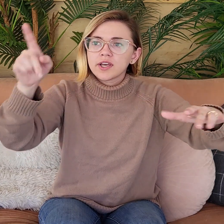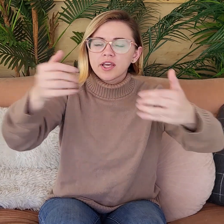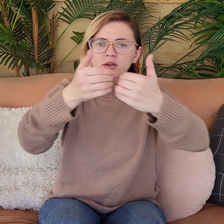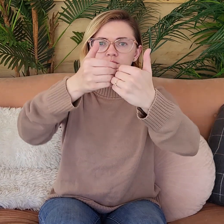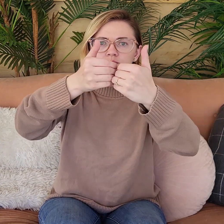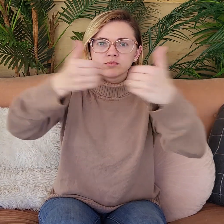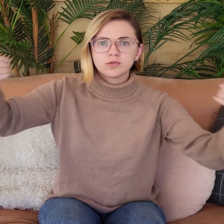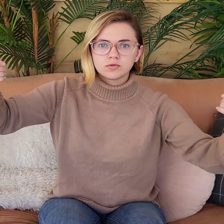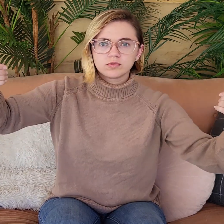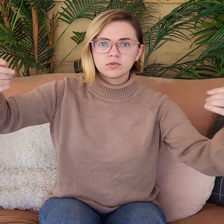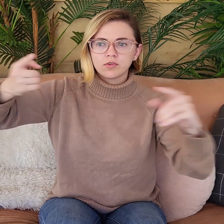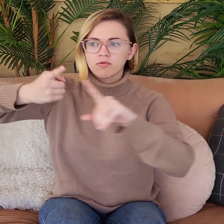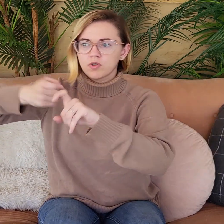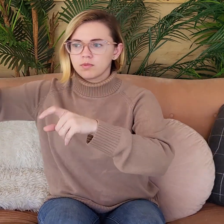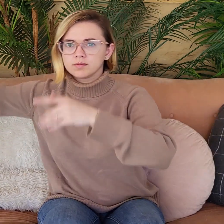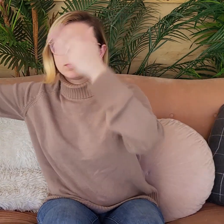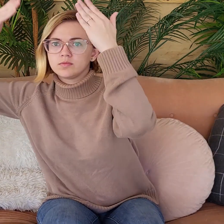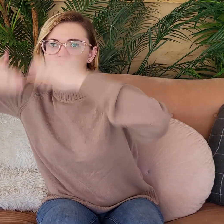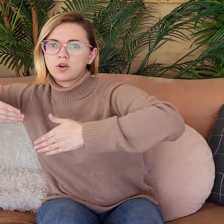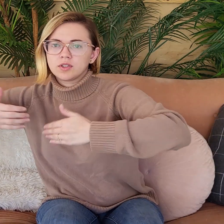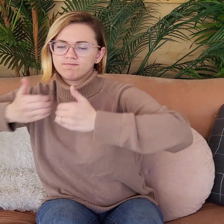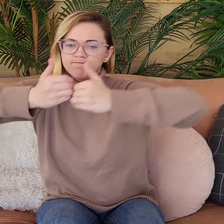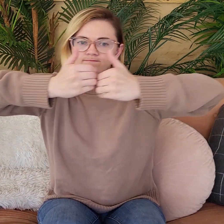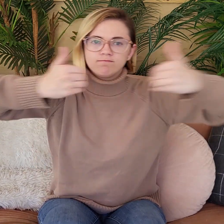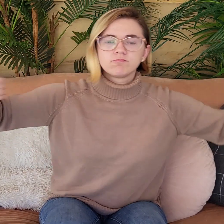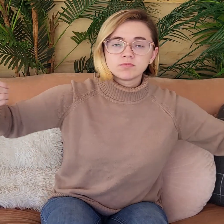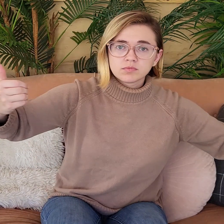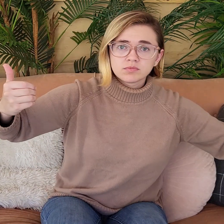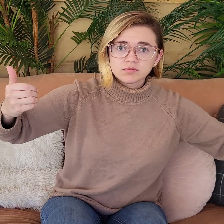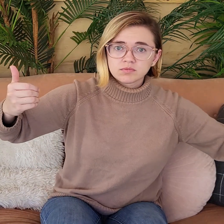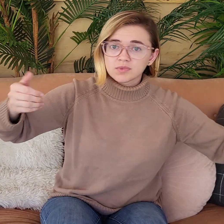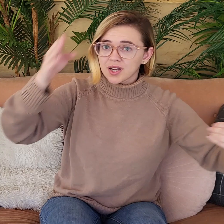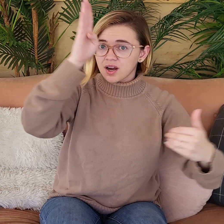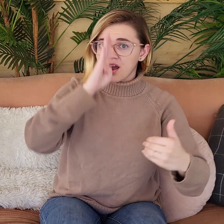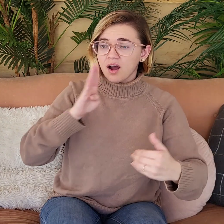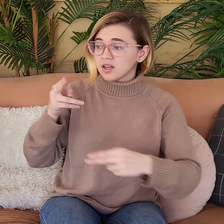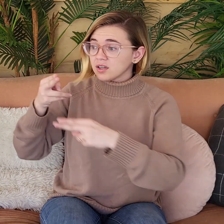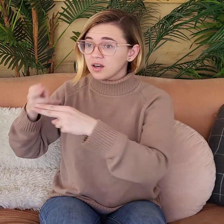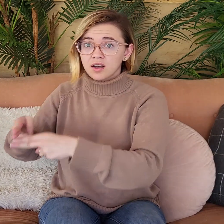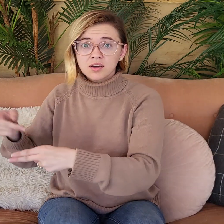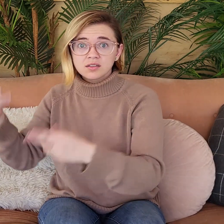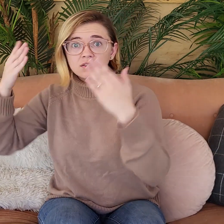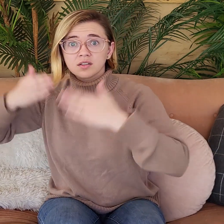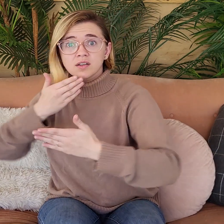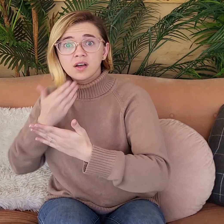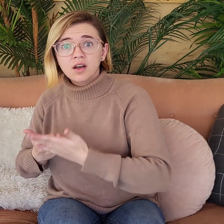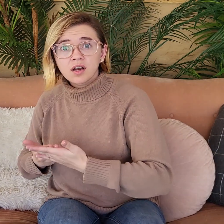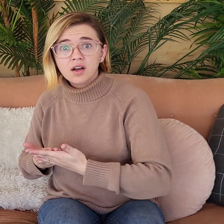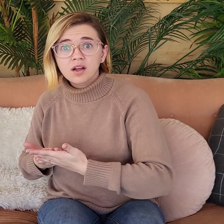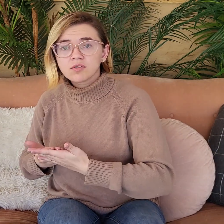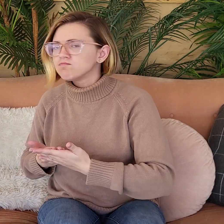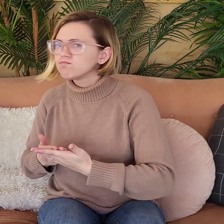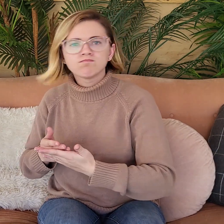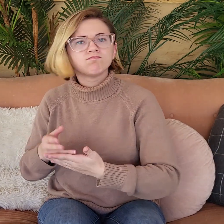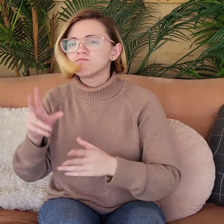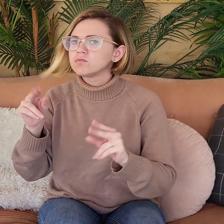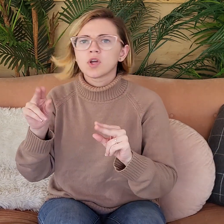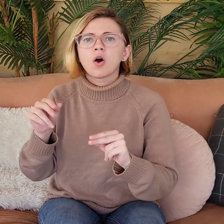and it spread throughout, he separated it from the darkness. Did God call the darkness good?